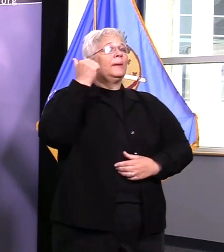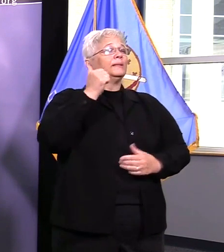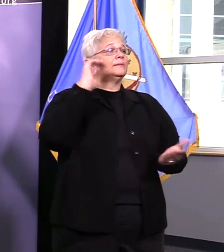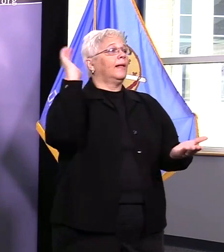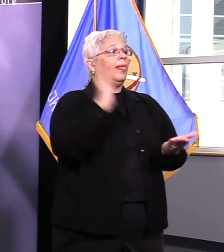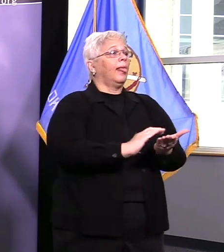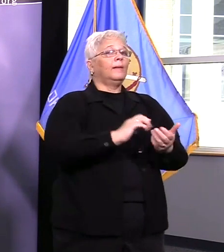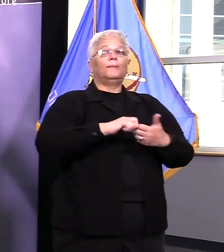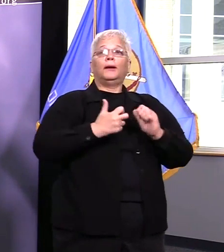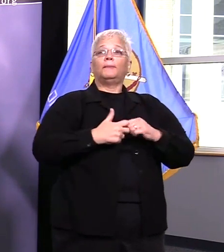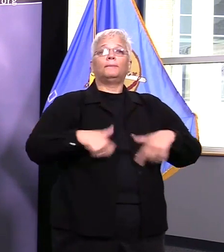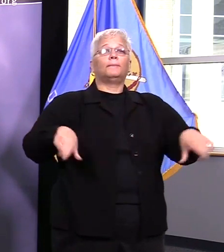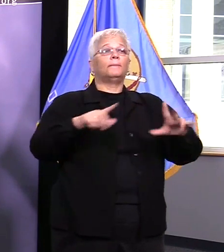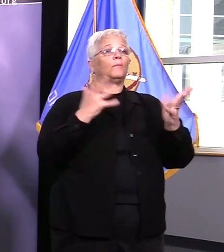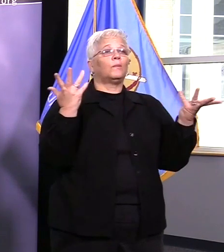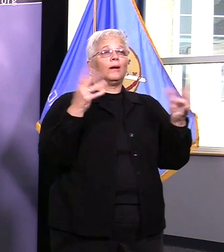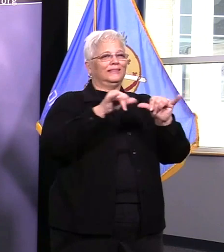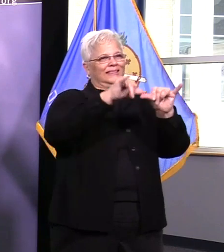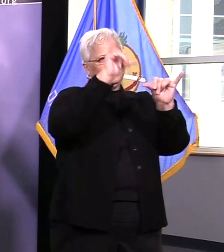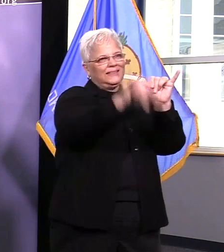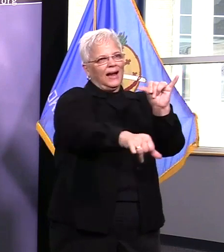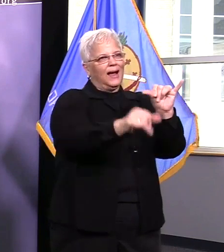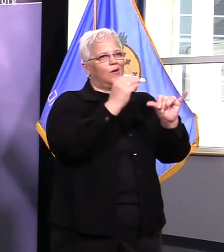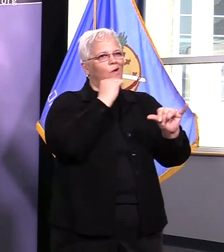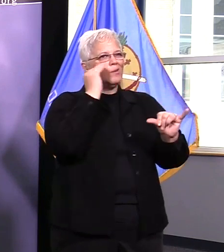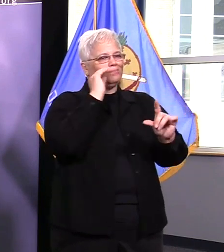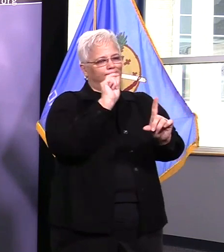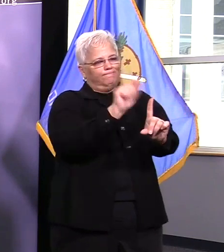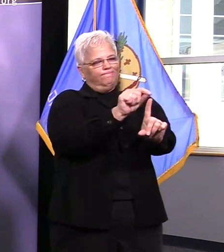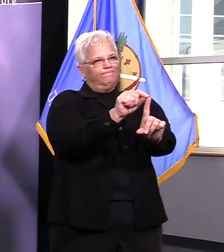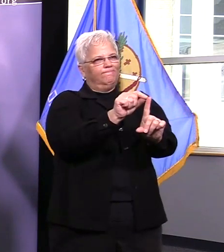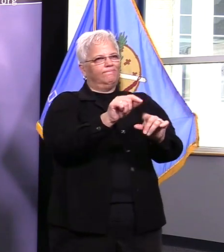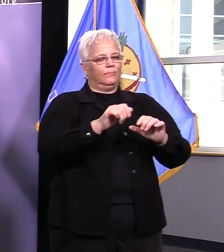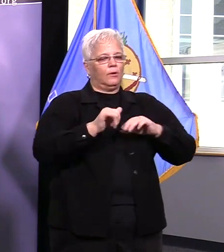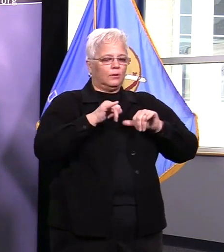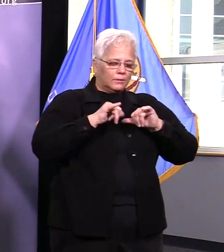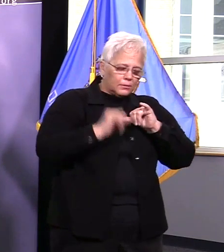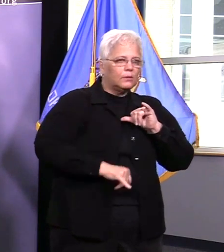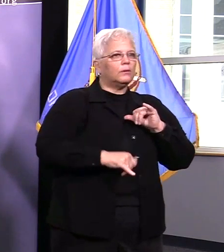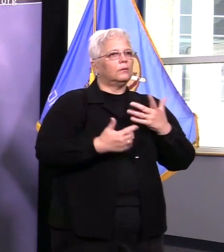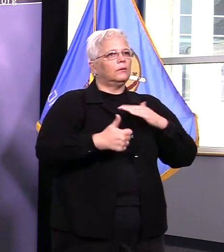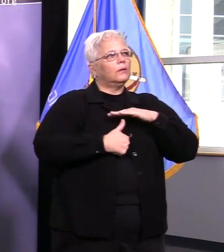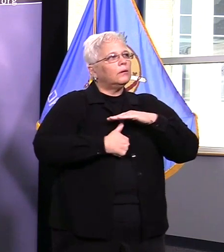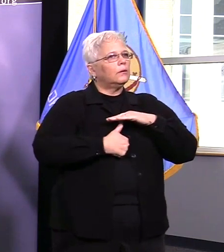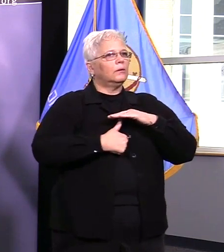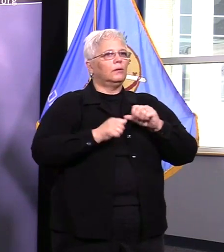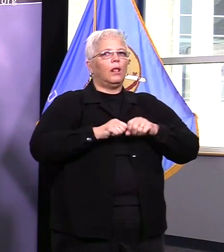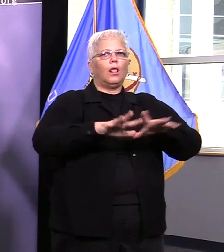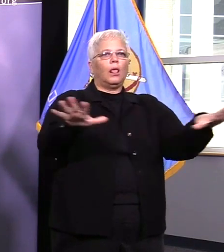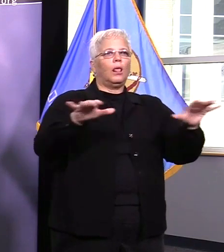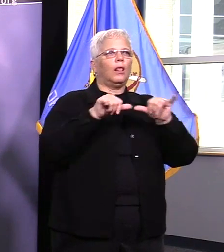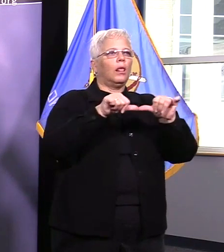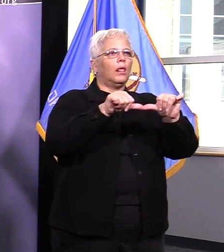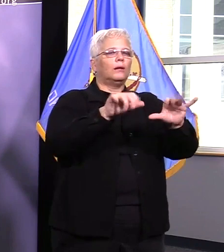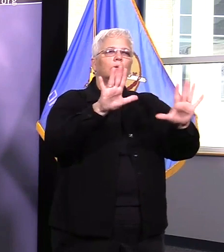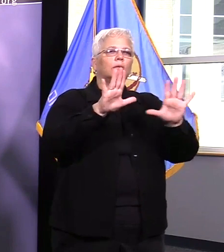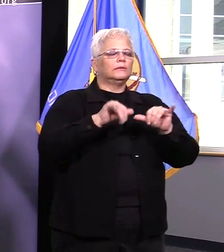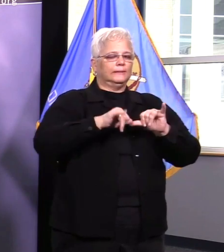families to protect yourselves to protect our responders and our health care workers and all of those people that are out there that have been deemed essential